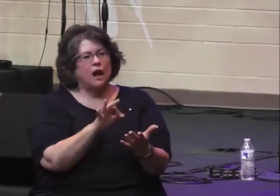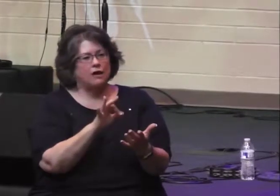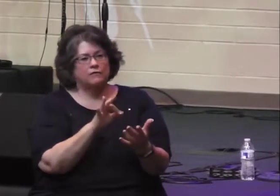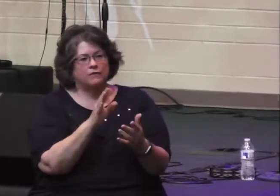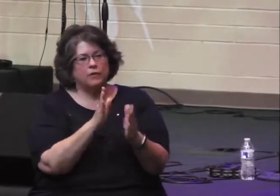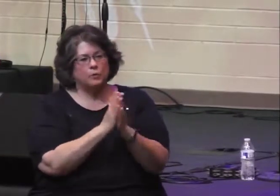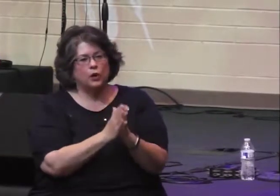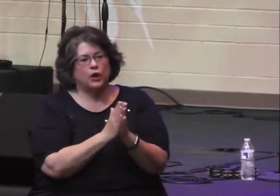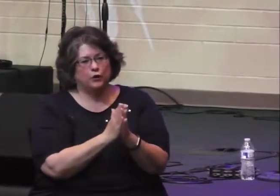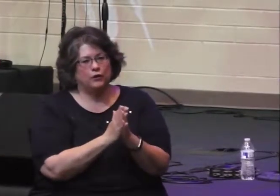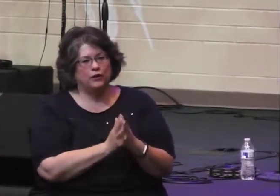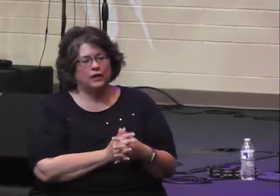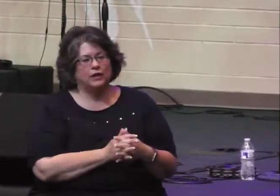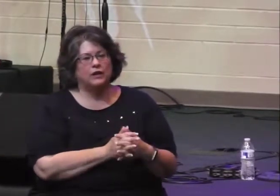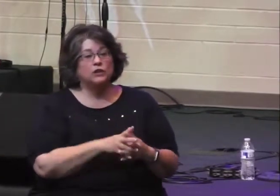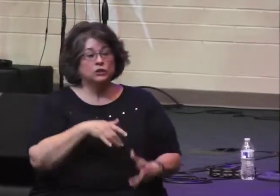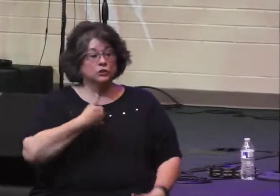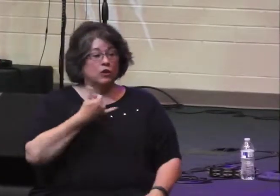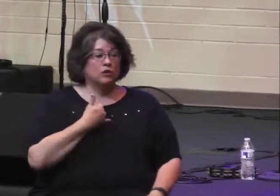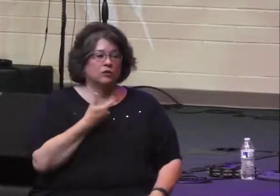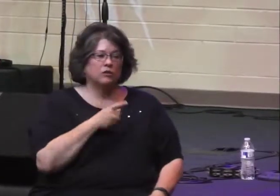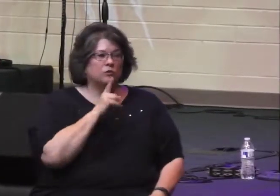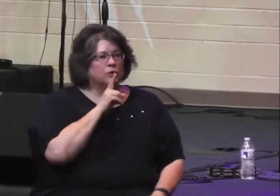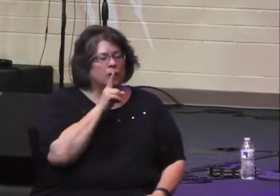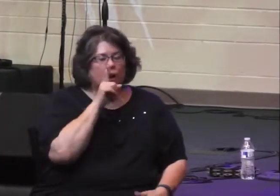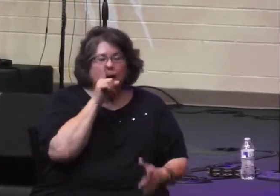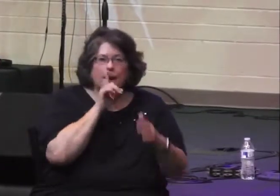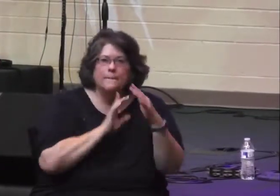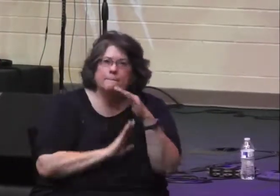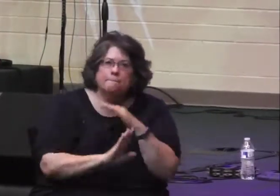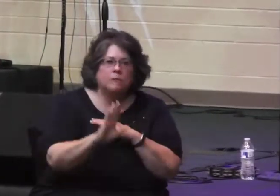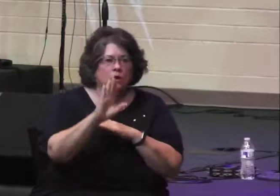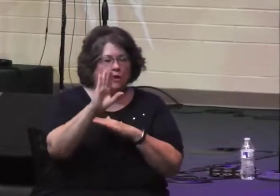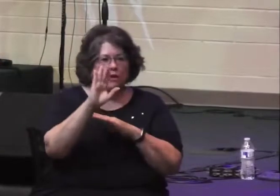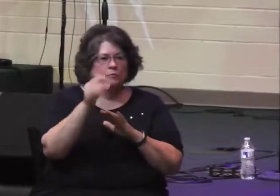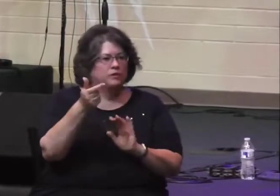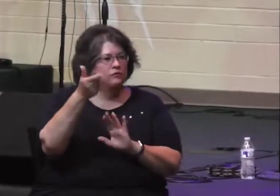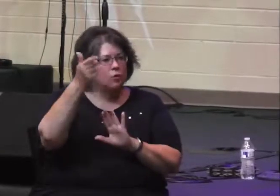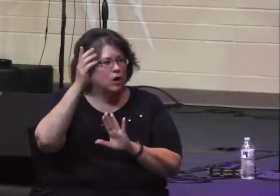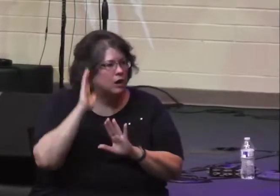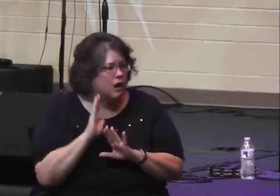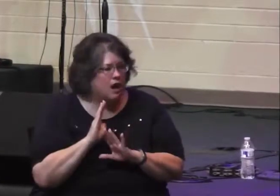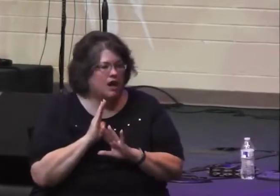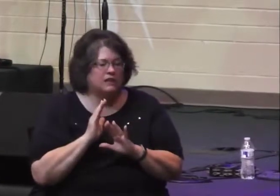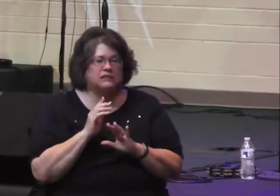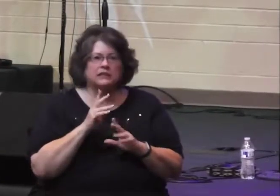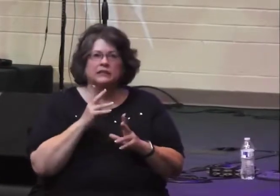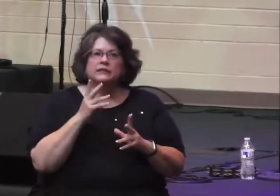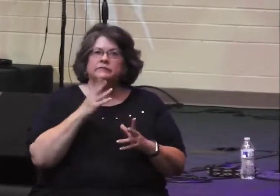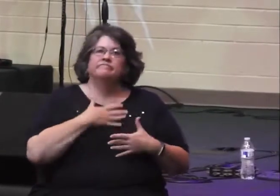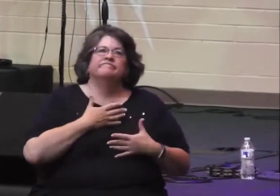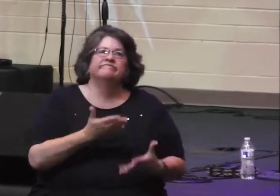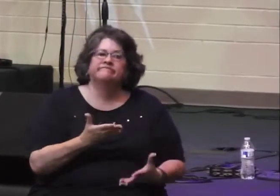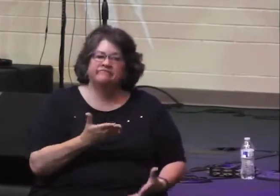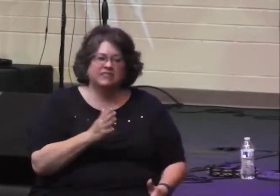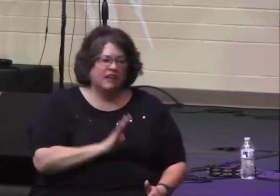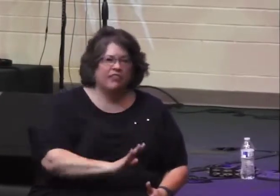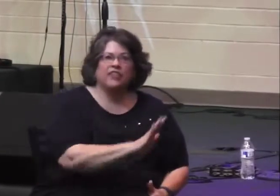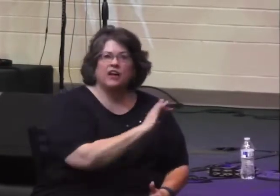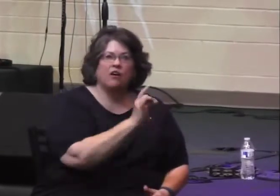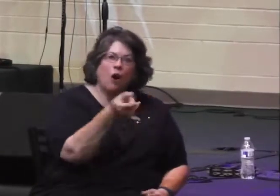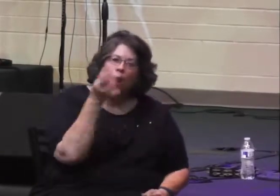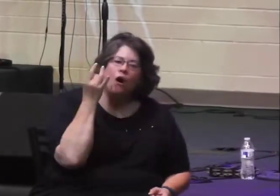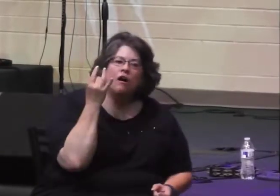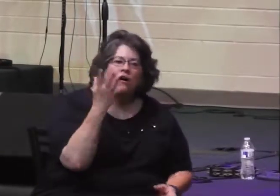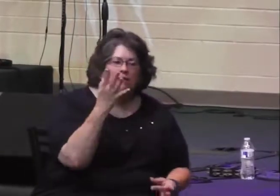very bedrock. We see Jehoshaphat's humility before God. He acknowledges their